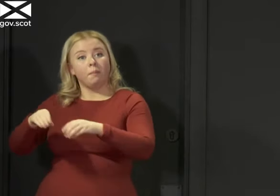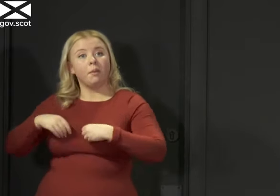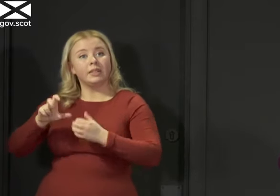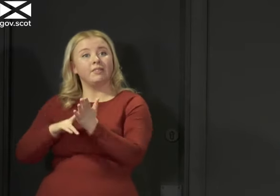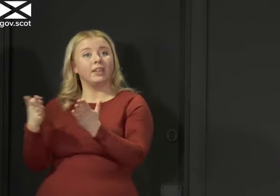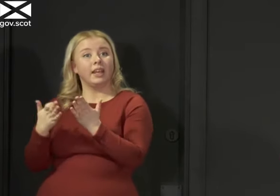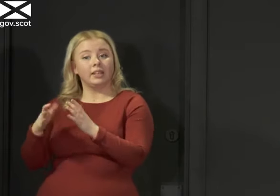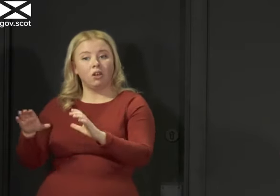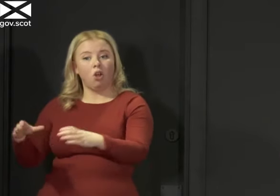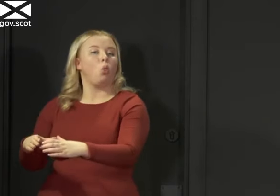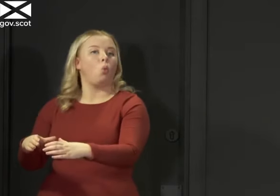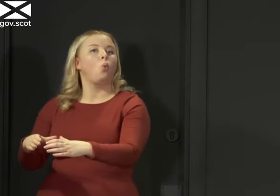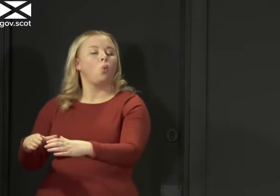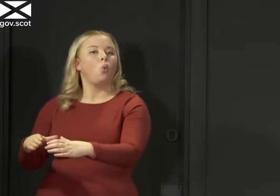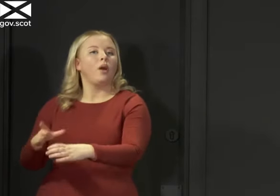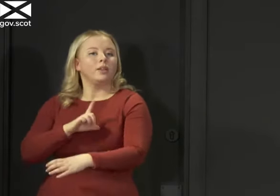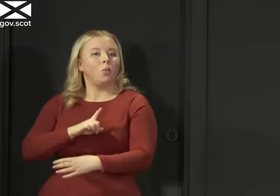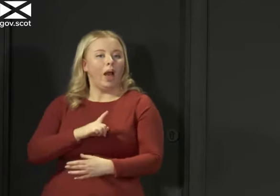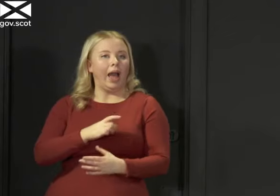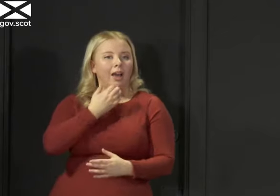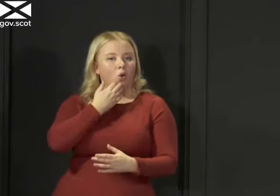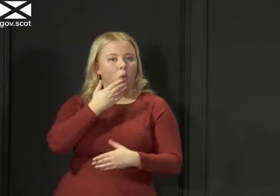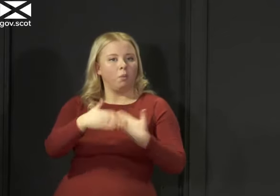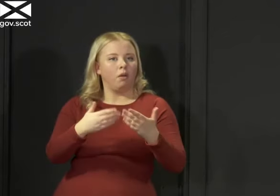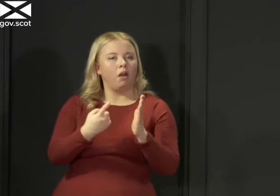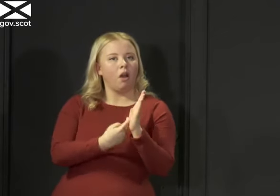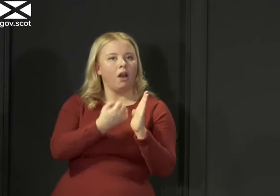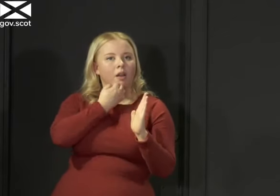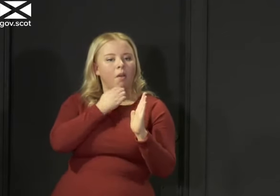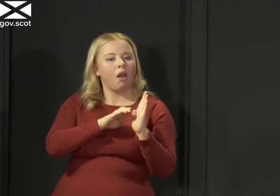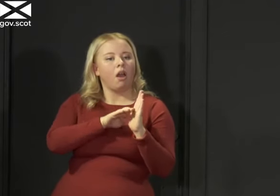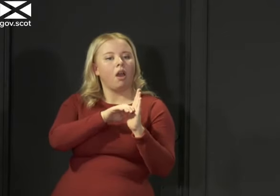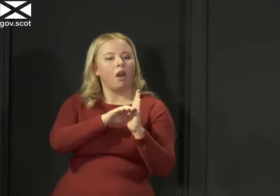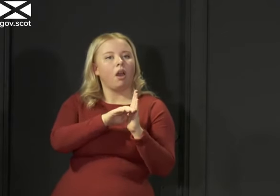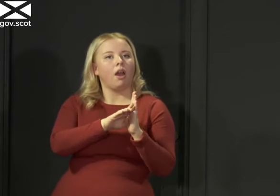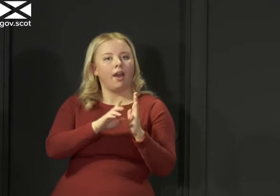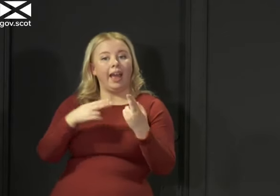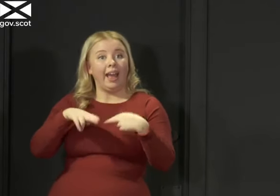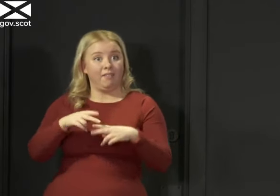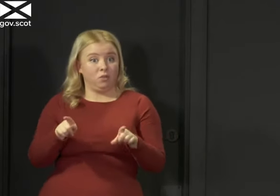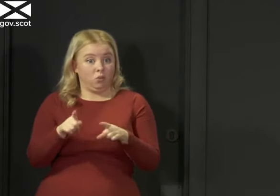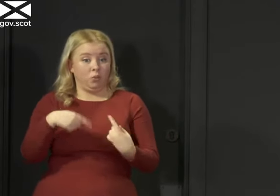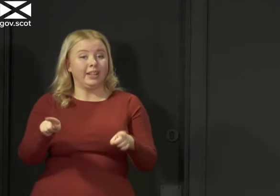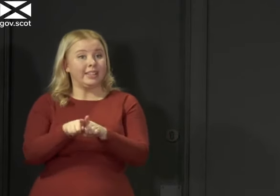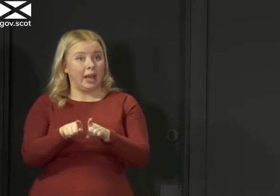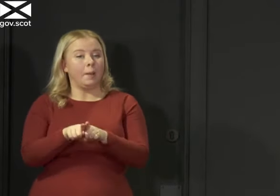can live with that higher R number as long as their incidence is low. If we get our incidence down, then an R number being